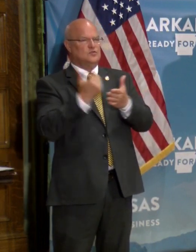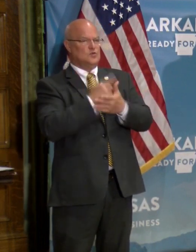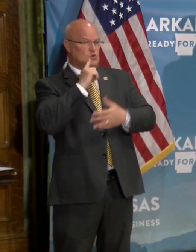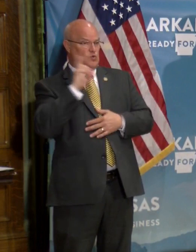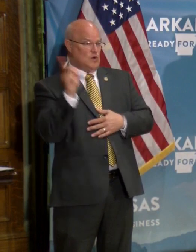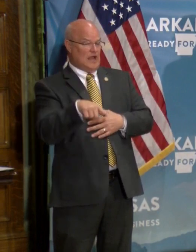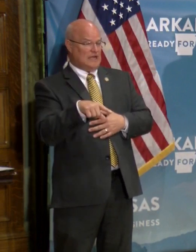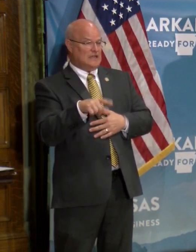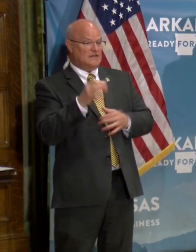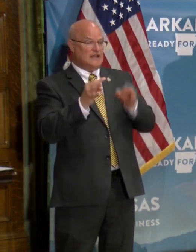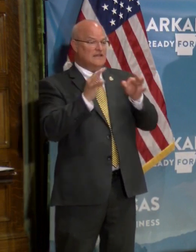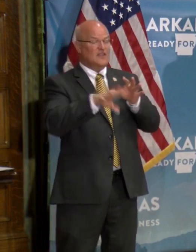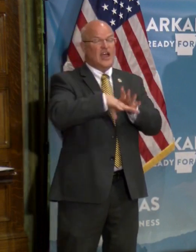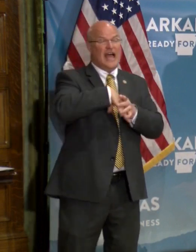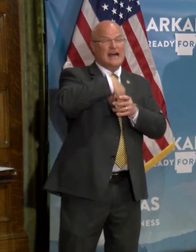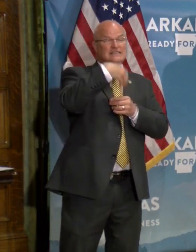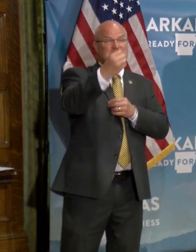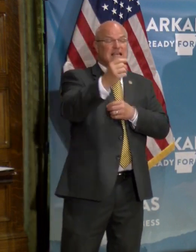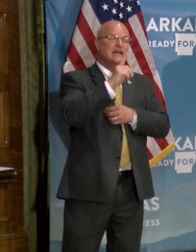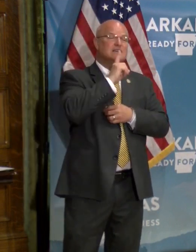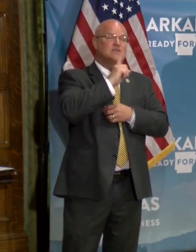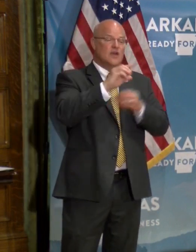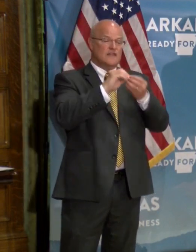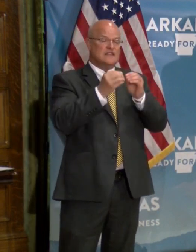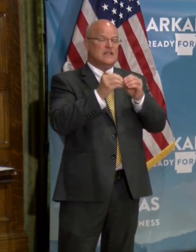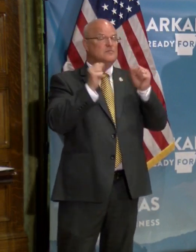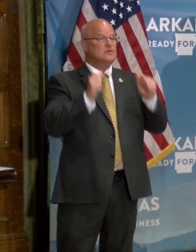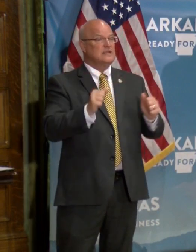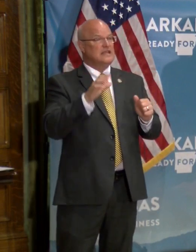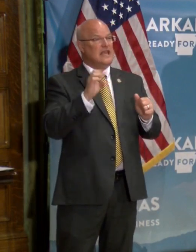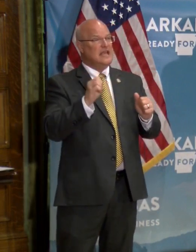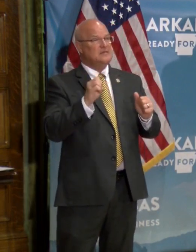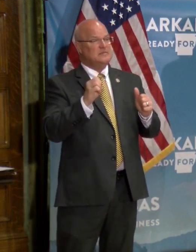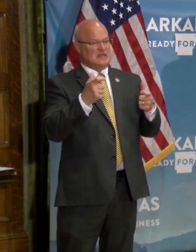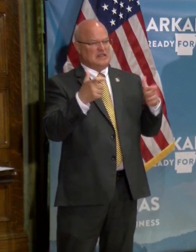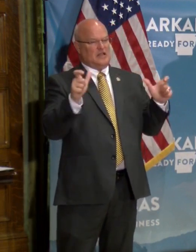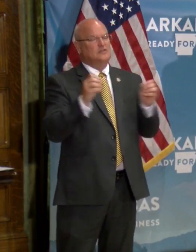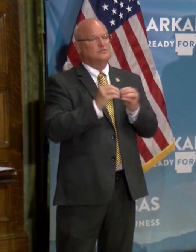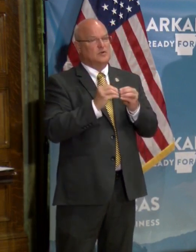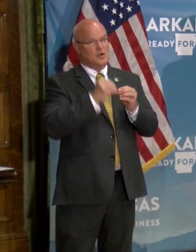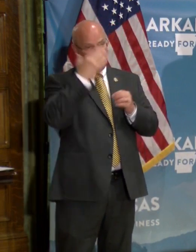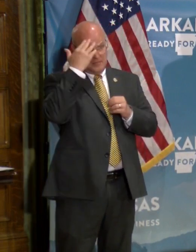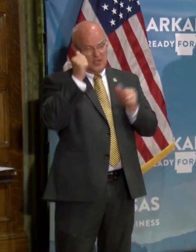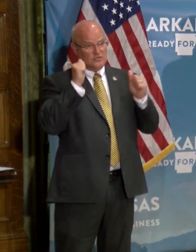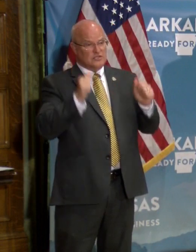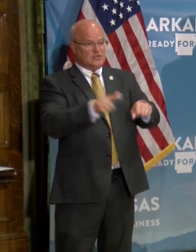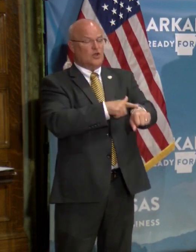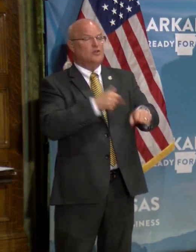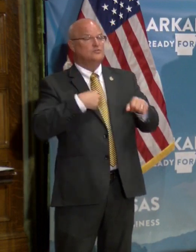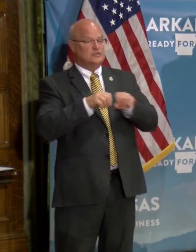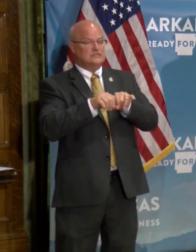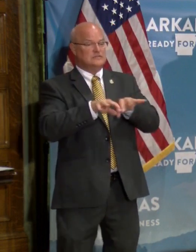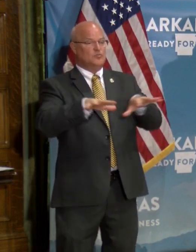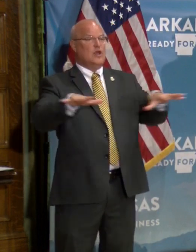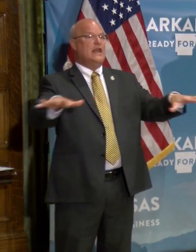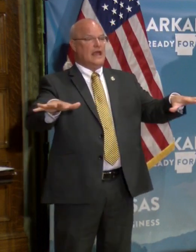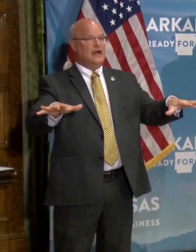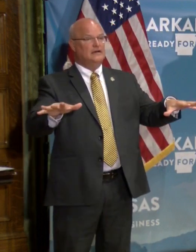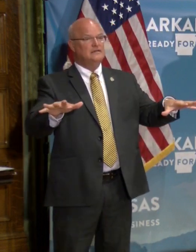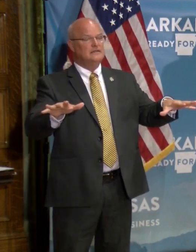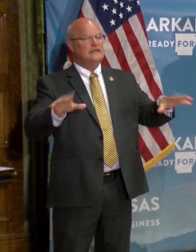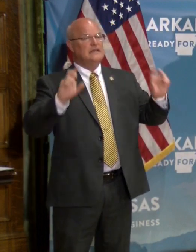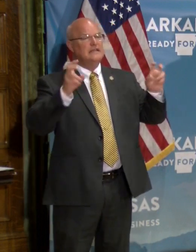directive. If they're outside, certainly the number can be, uh, quite a bit more because you can, as long as you can spread people out,